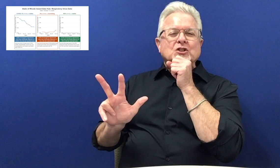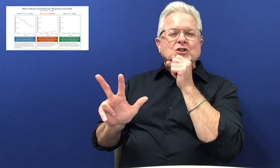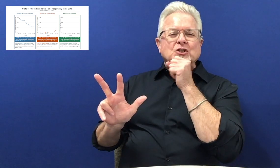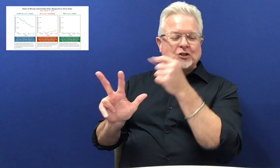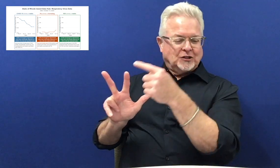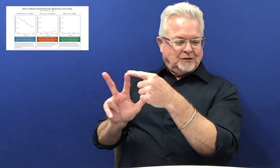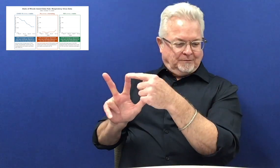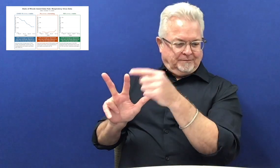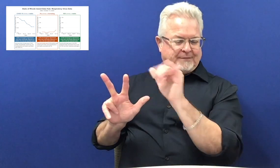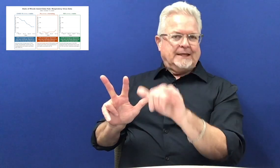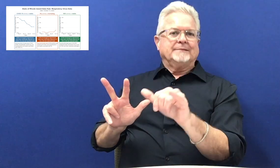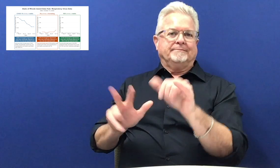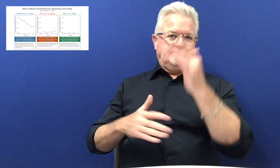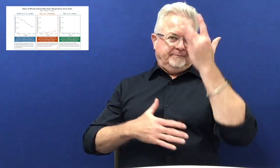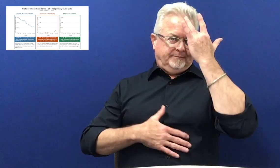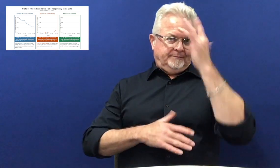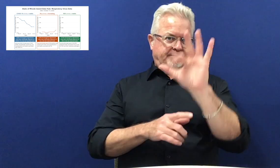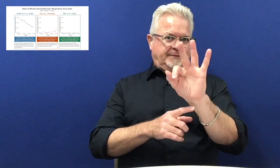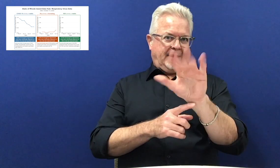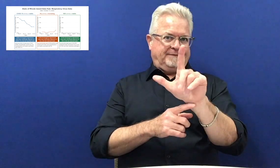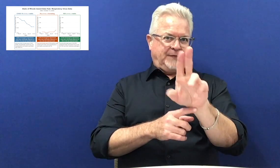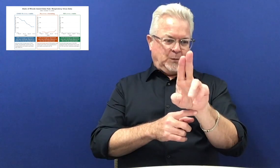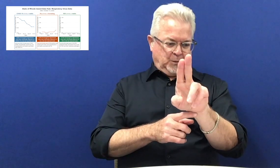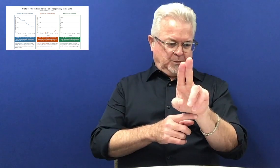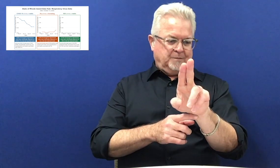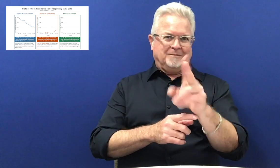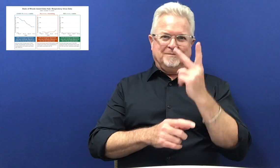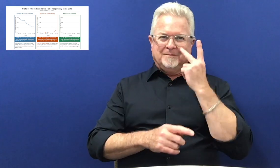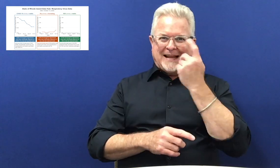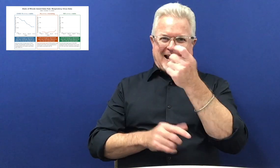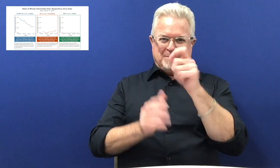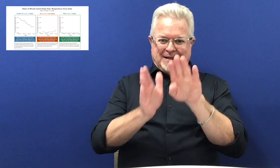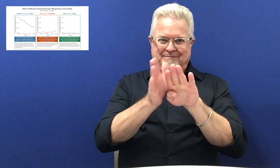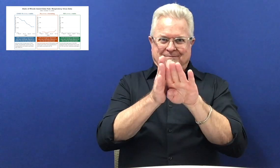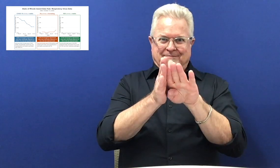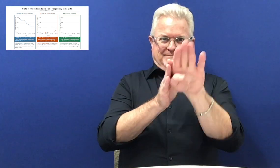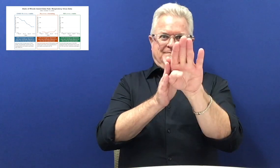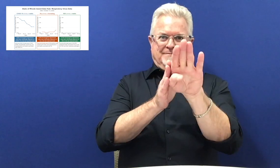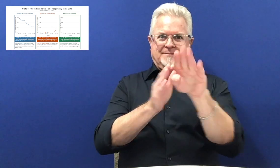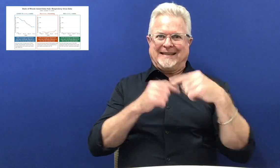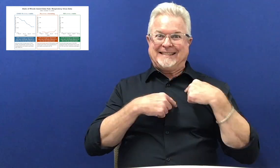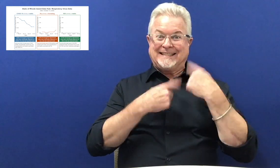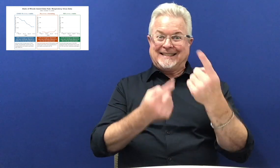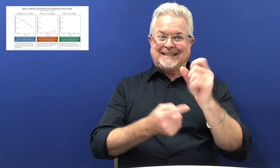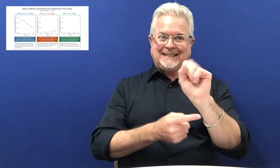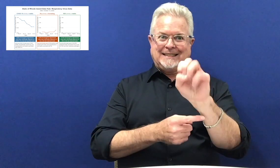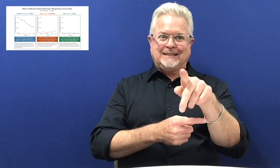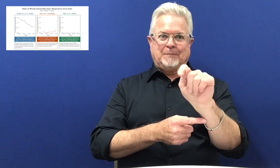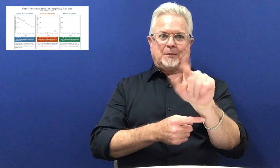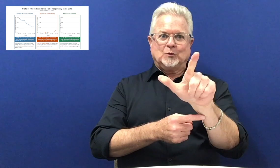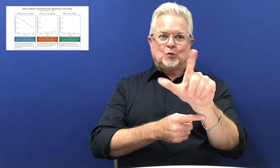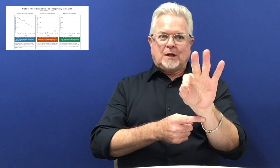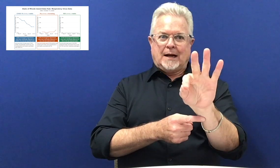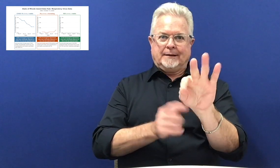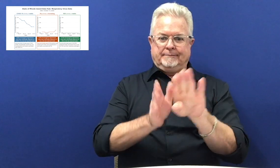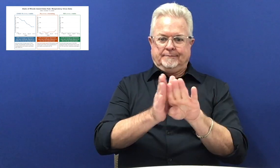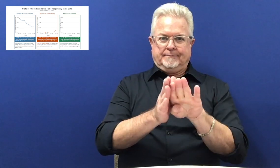The orange line is the flu, and there's a little bit of an uptick since September